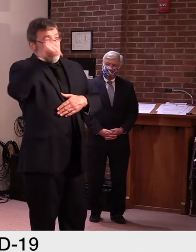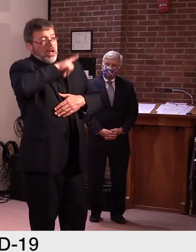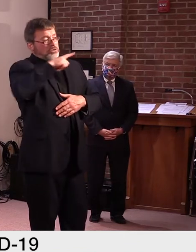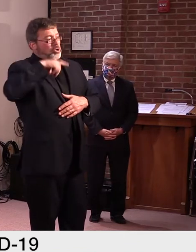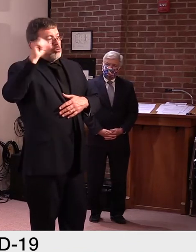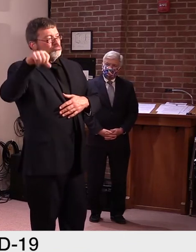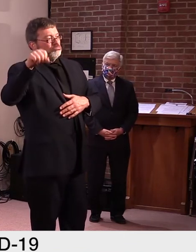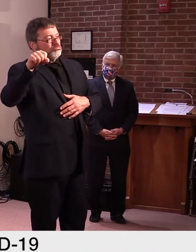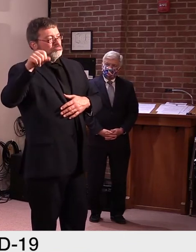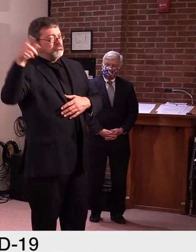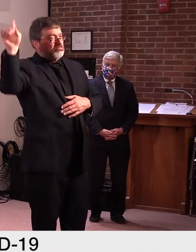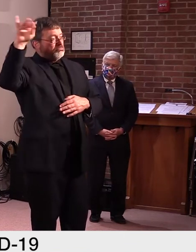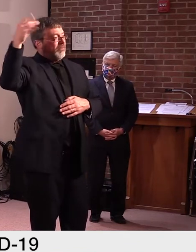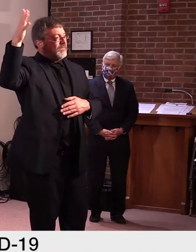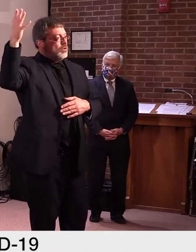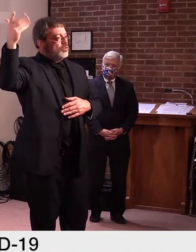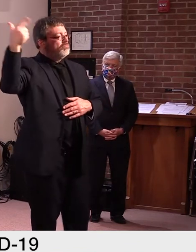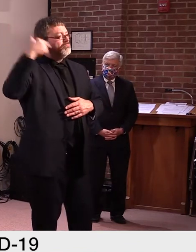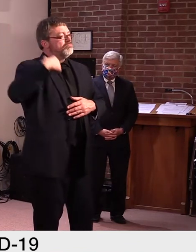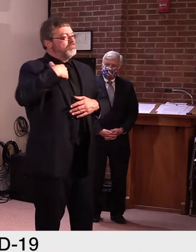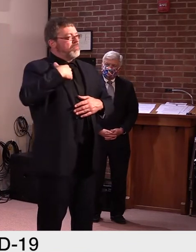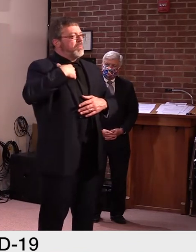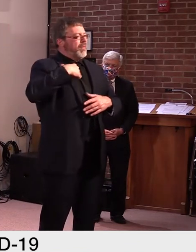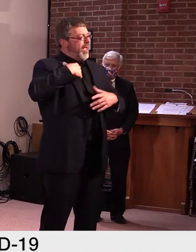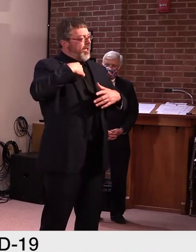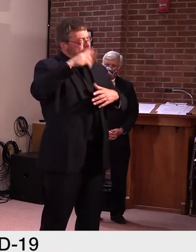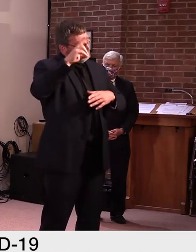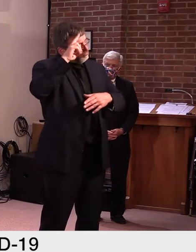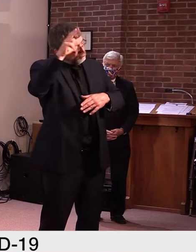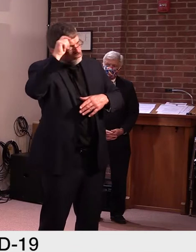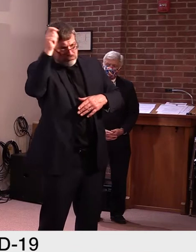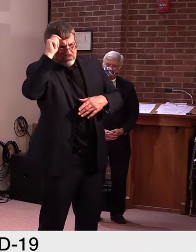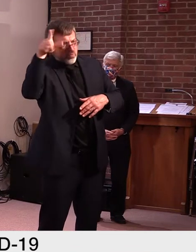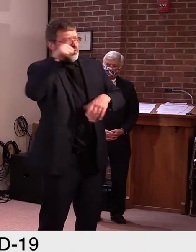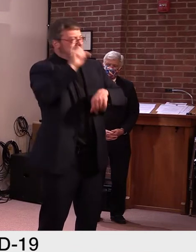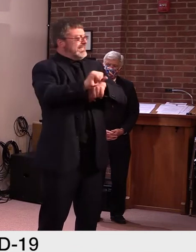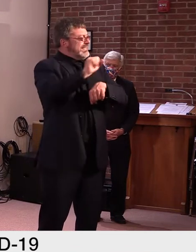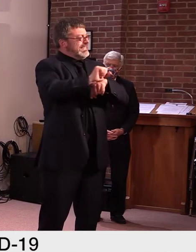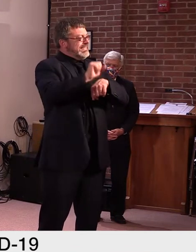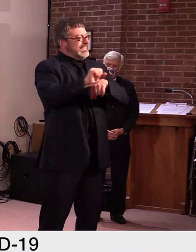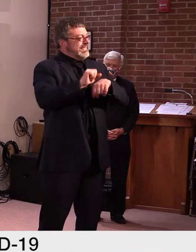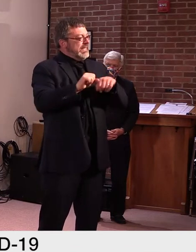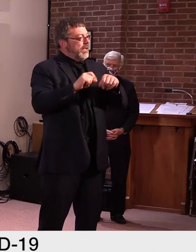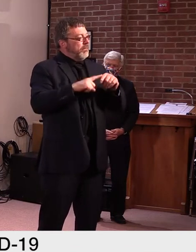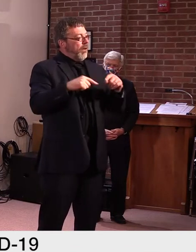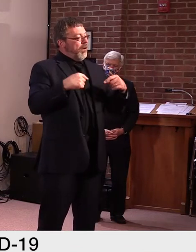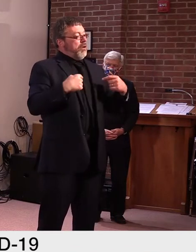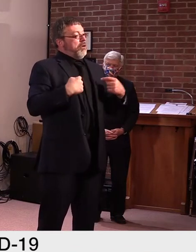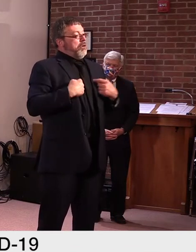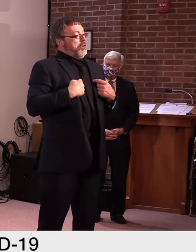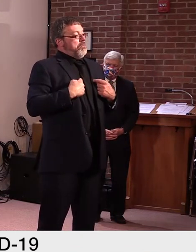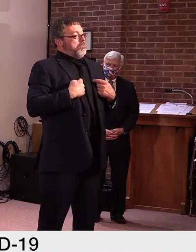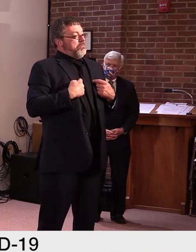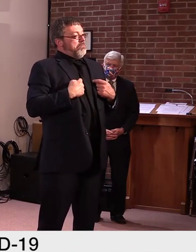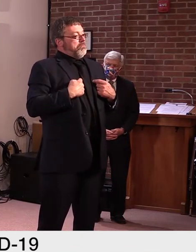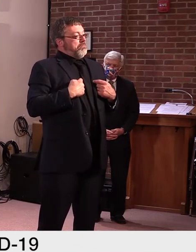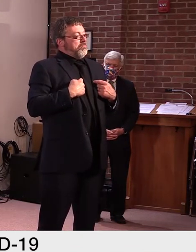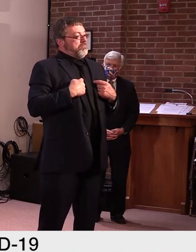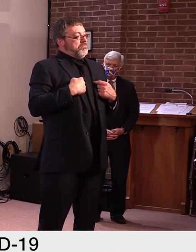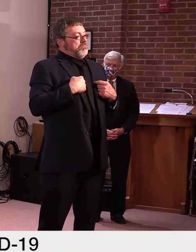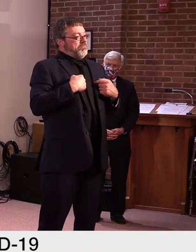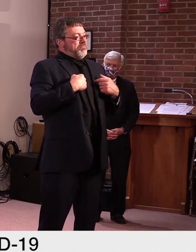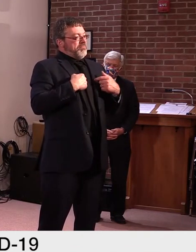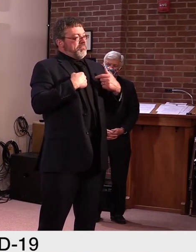uh, great credit to those who, uh, who I, I don't believe, uh, had any, uh, thoughts of, uh,